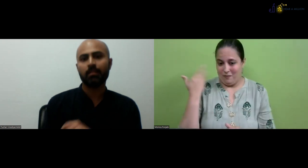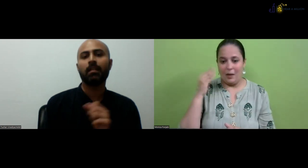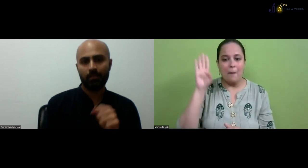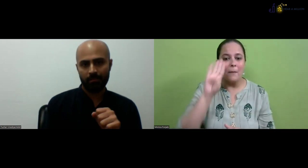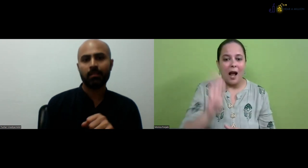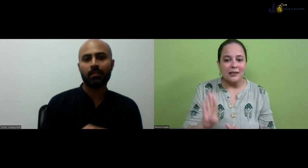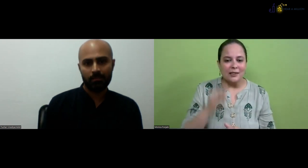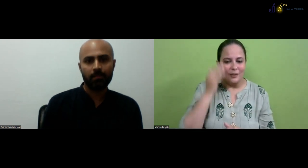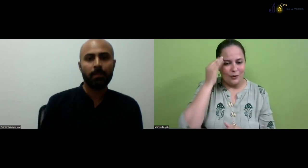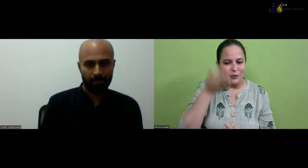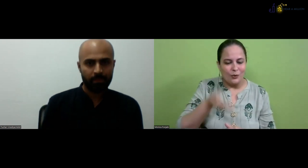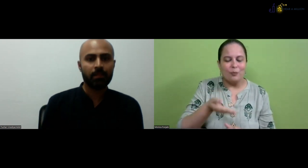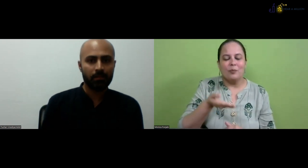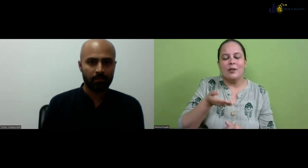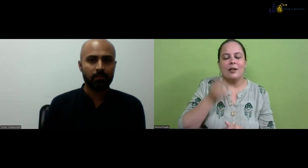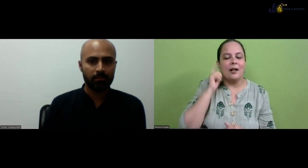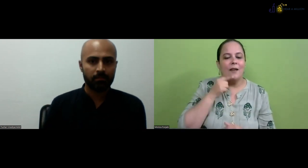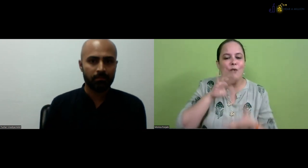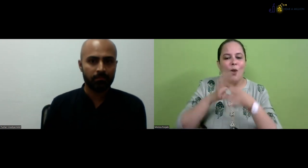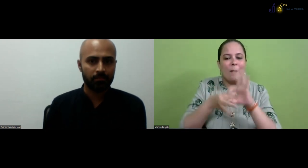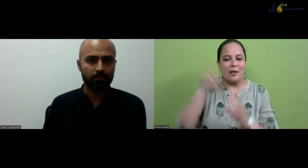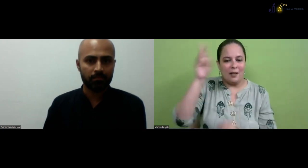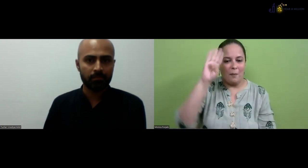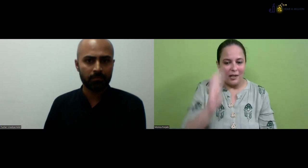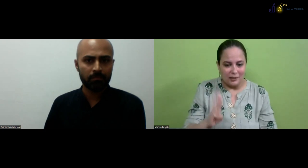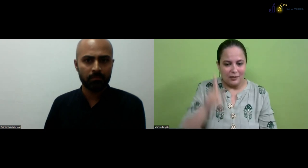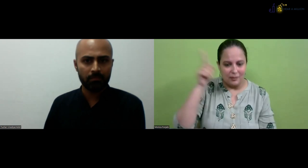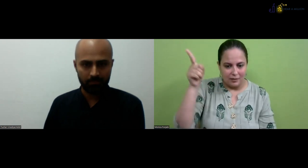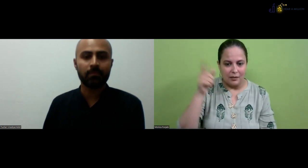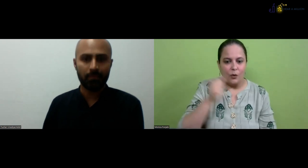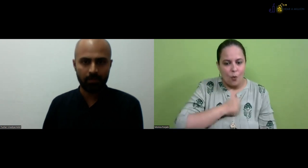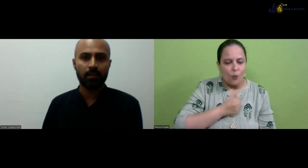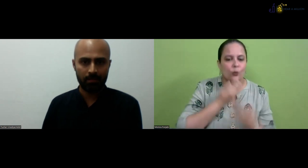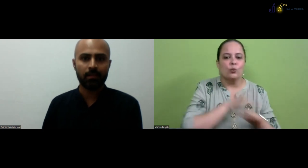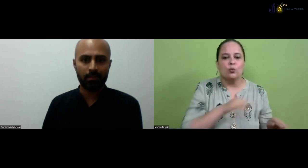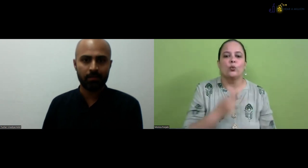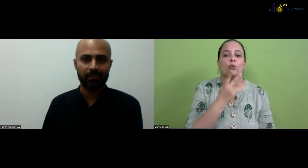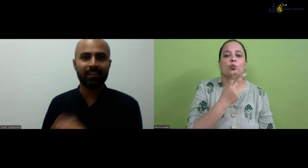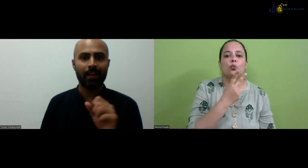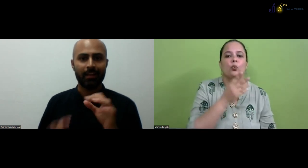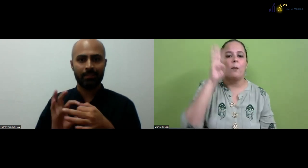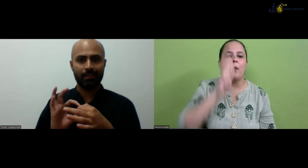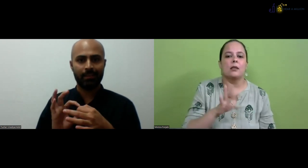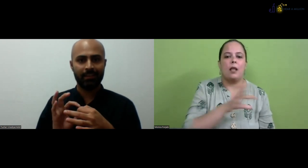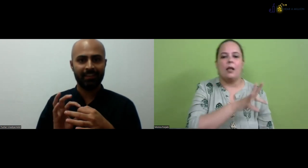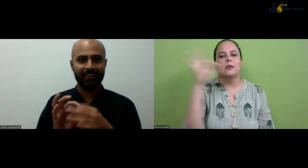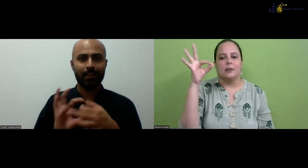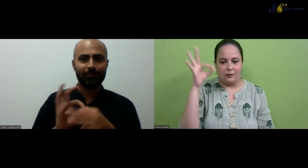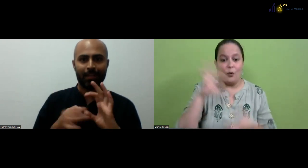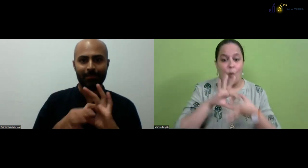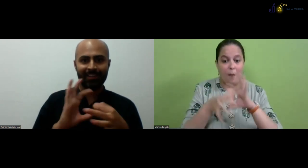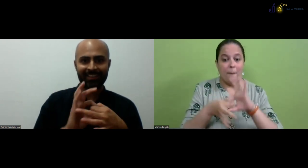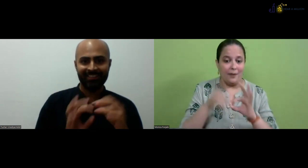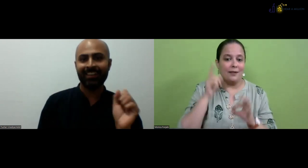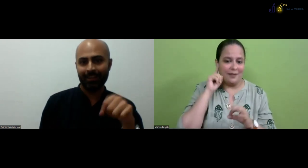then on the international level as well. So earlier we just, uh, went to Brazil. So as students, there